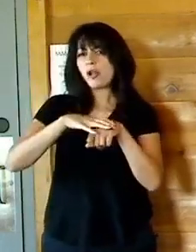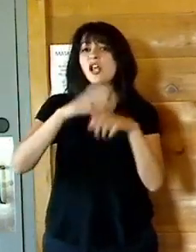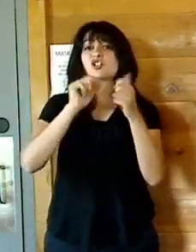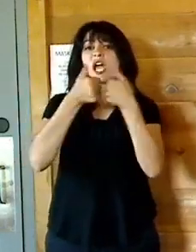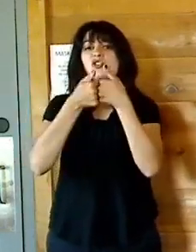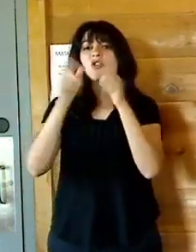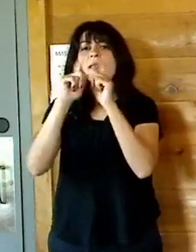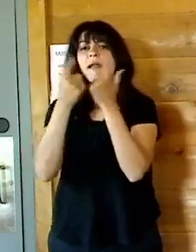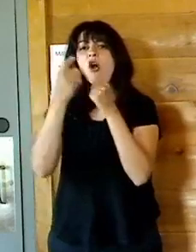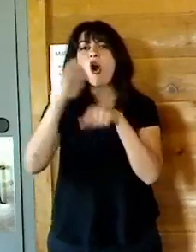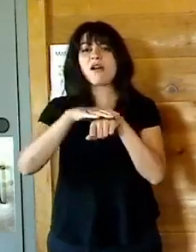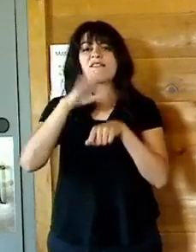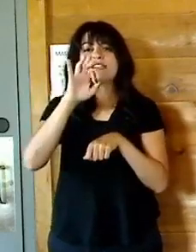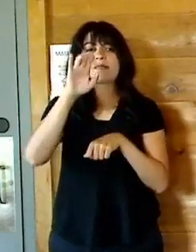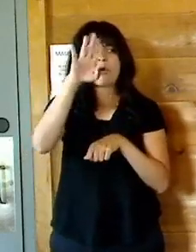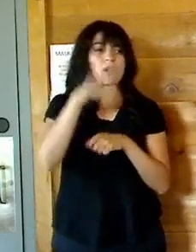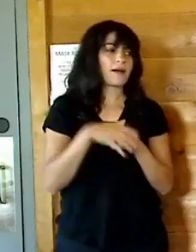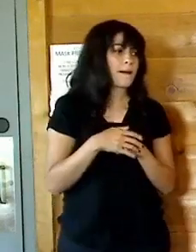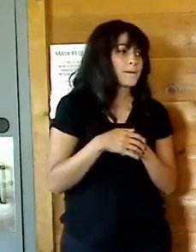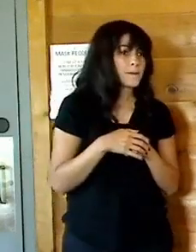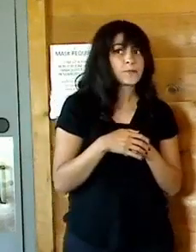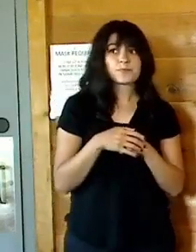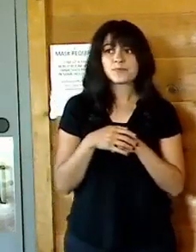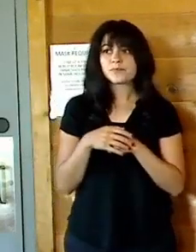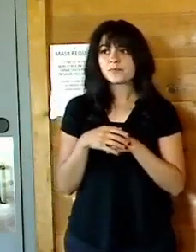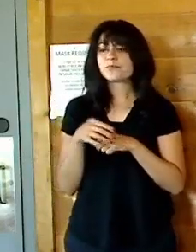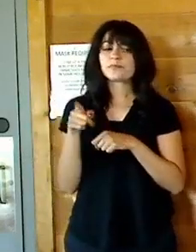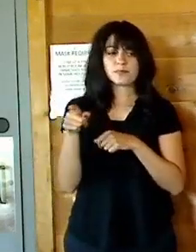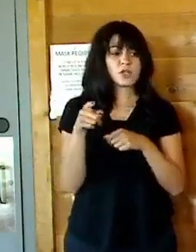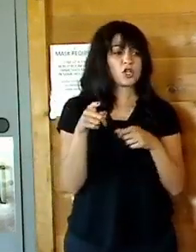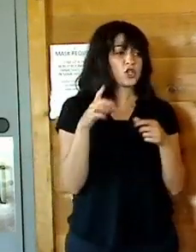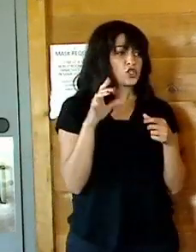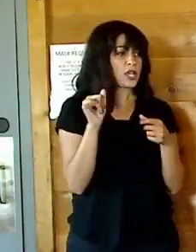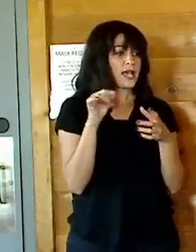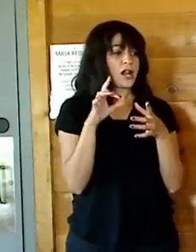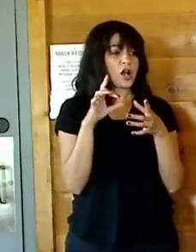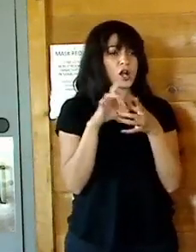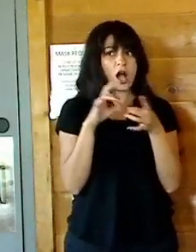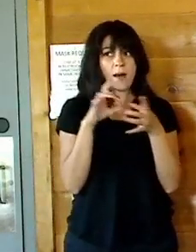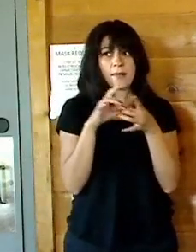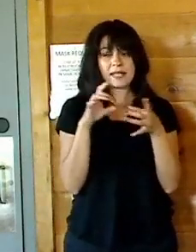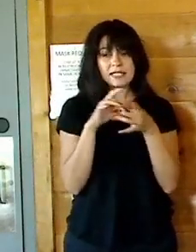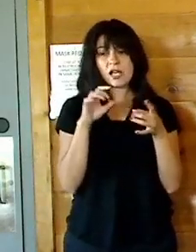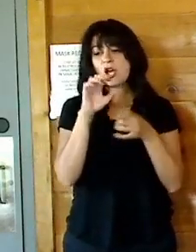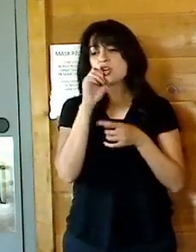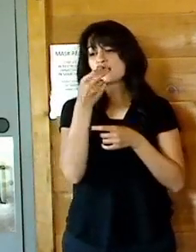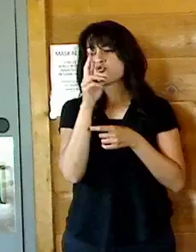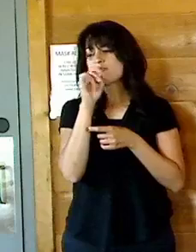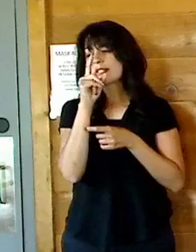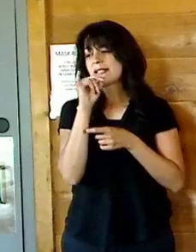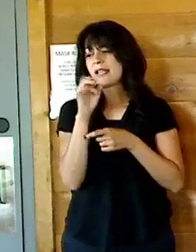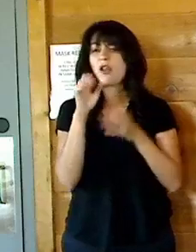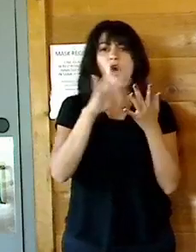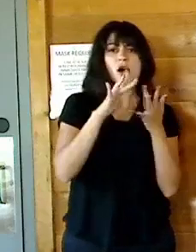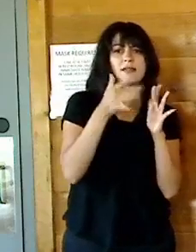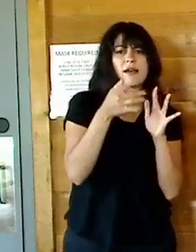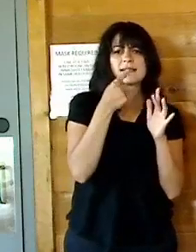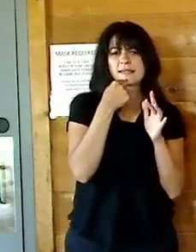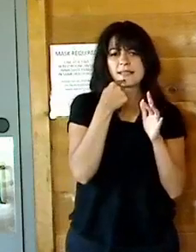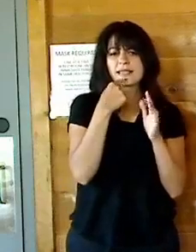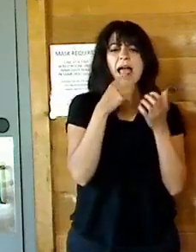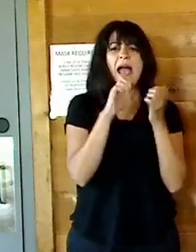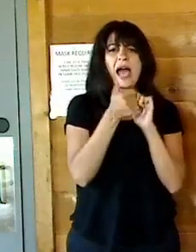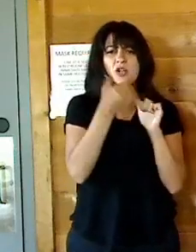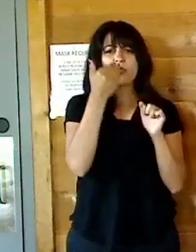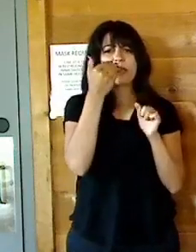We're going to hit Takiyah in a moment, who's here with us. She had a question or a comment here. Thank you for being here. Christine online asked, who do we contact to